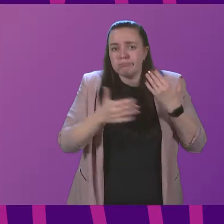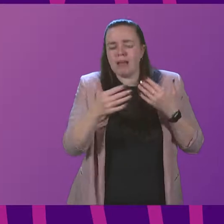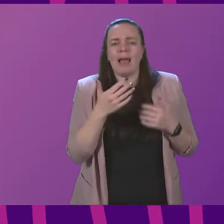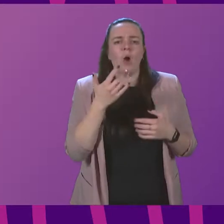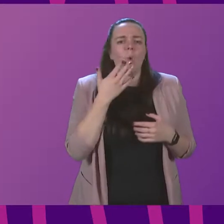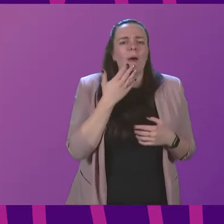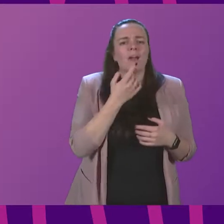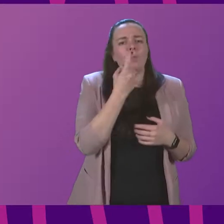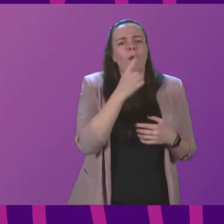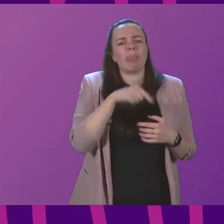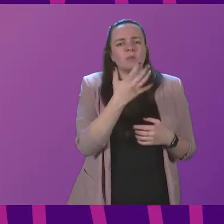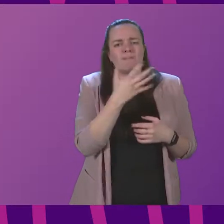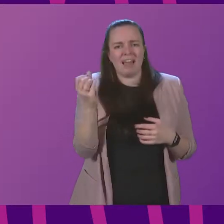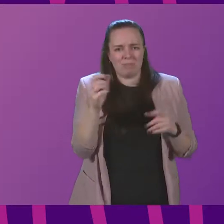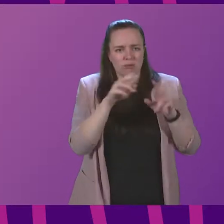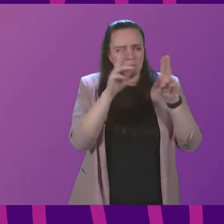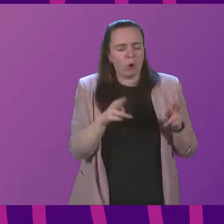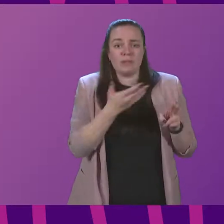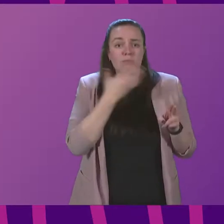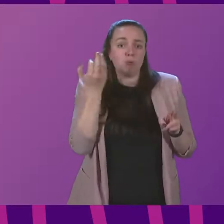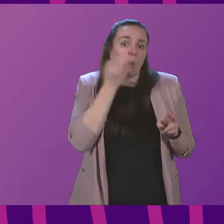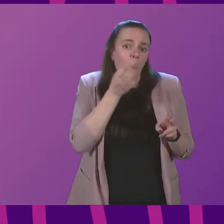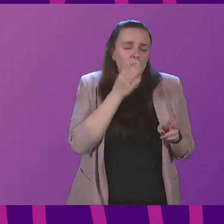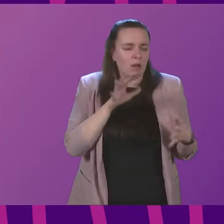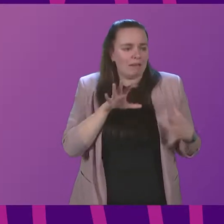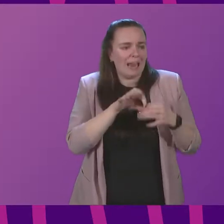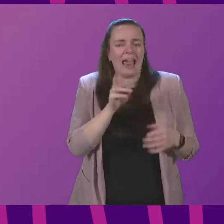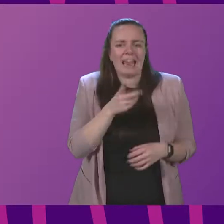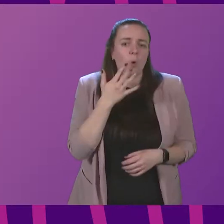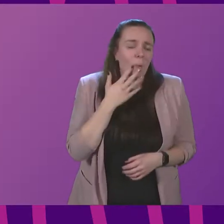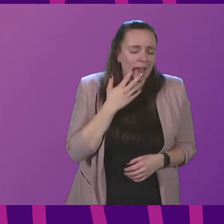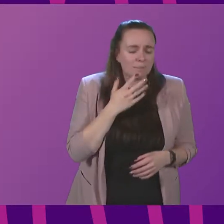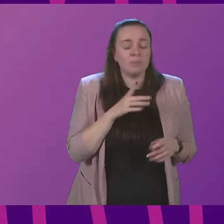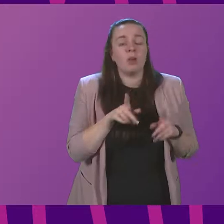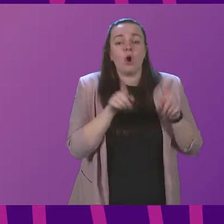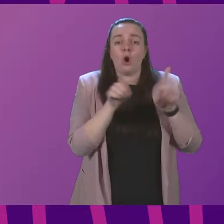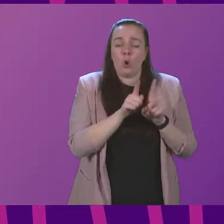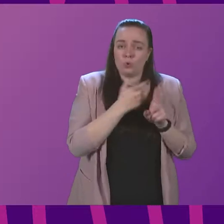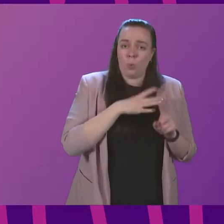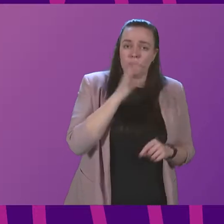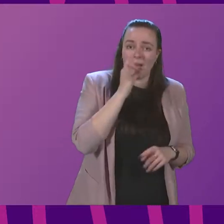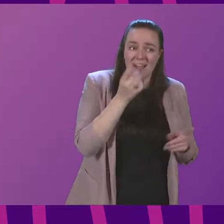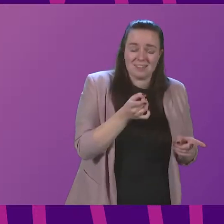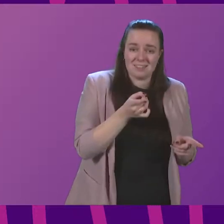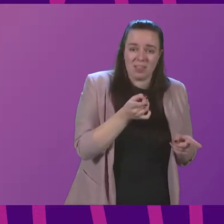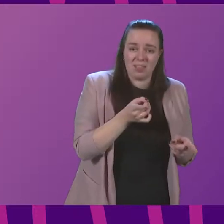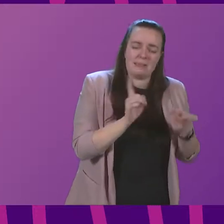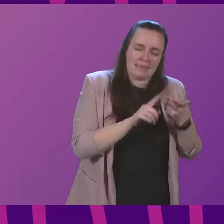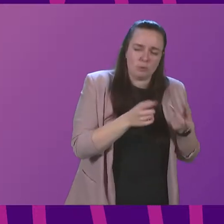1,500 properties still without water supply be reconnected? Can I also ask that the First Minister, given